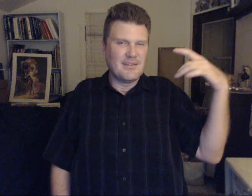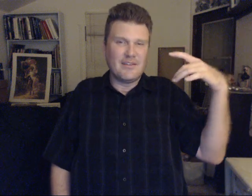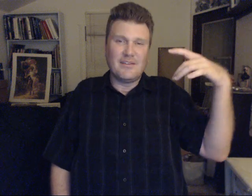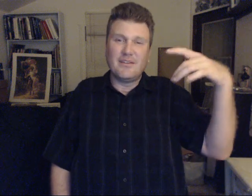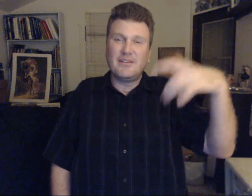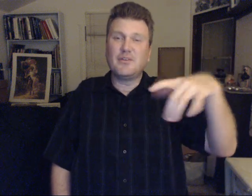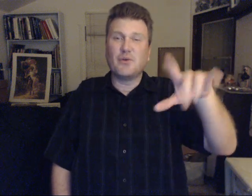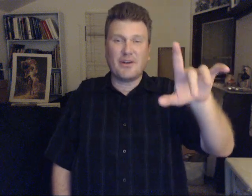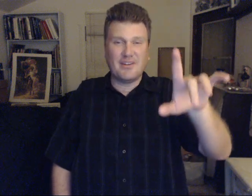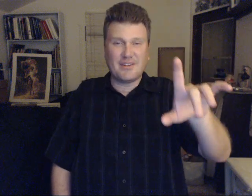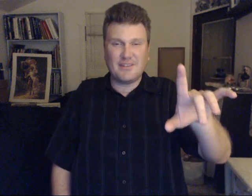then you are connected